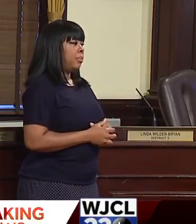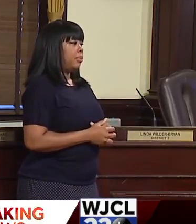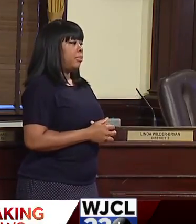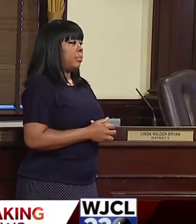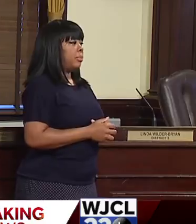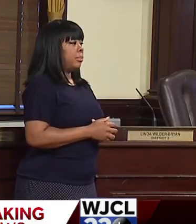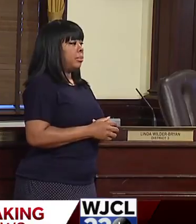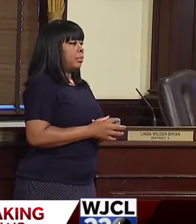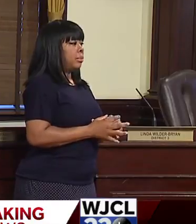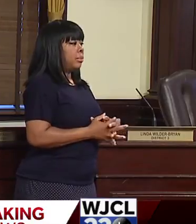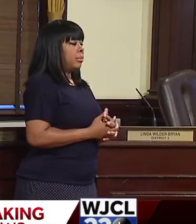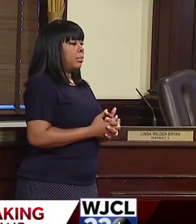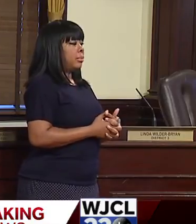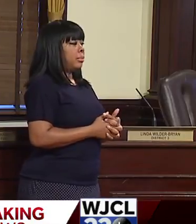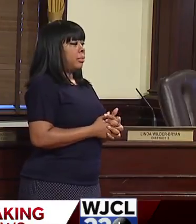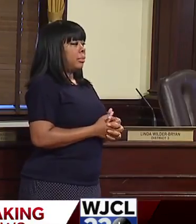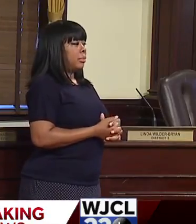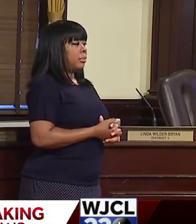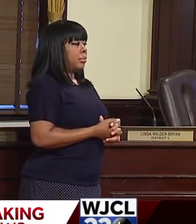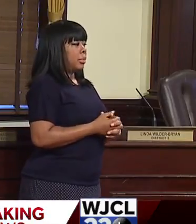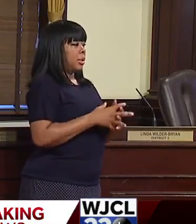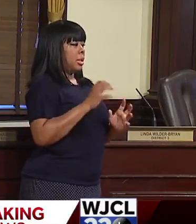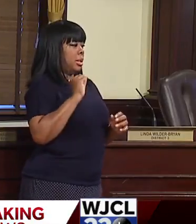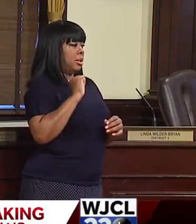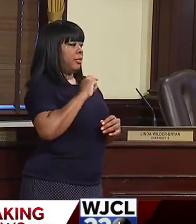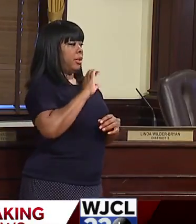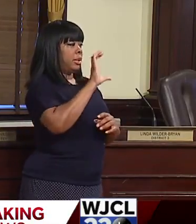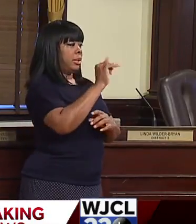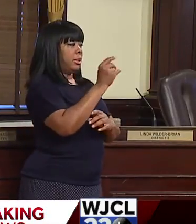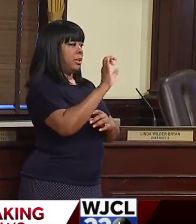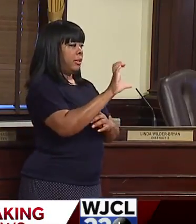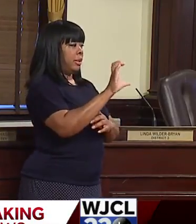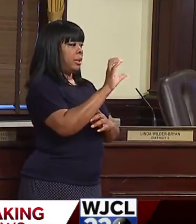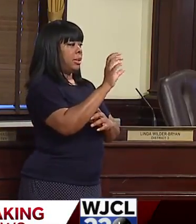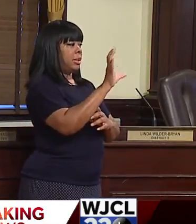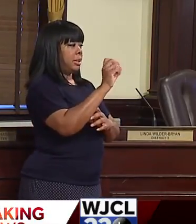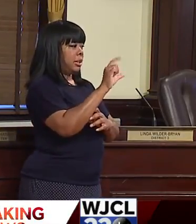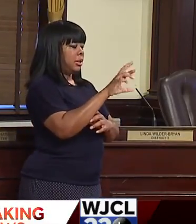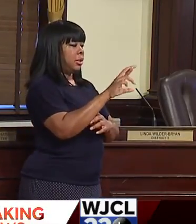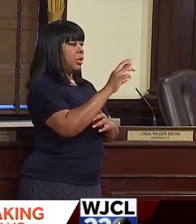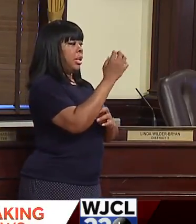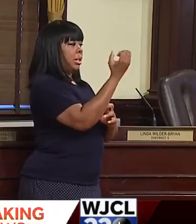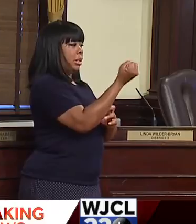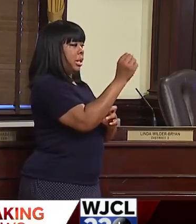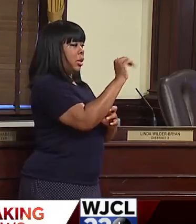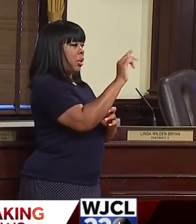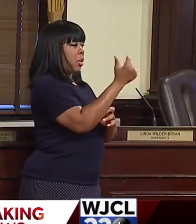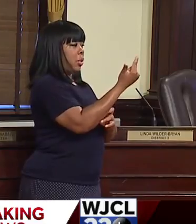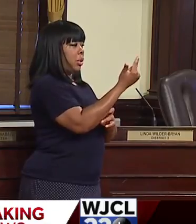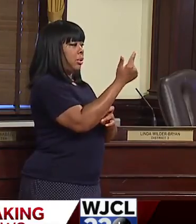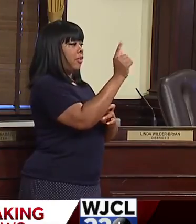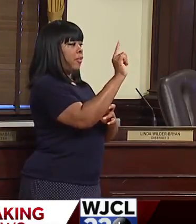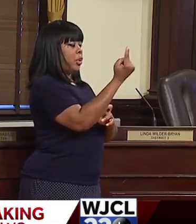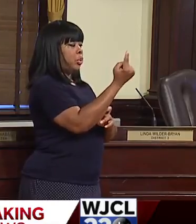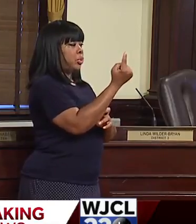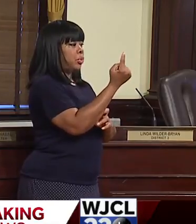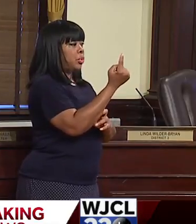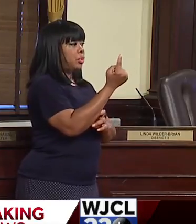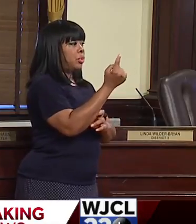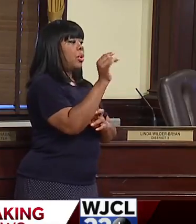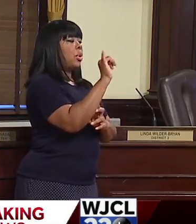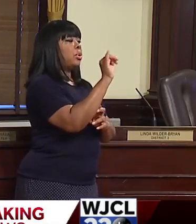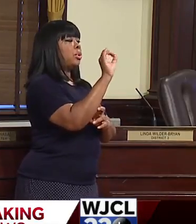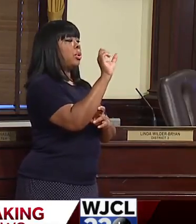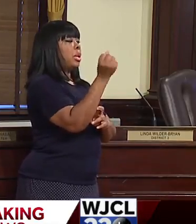You can also get tested at the Savannah Civic Center on Saturday, August the first and